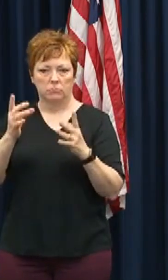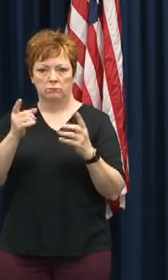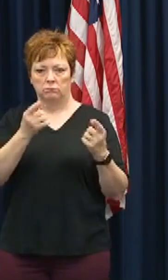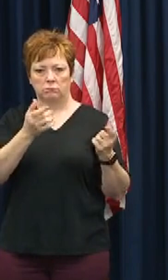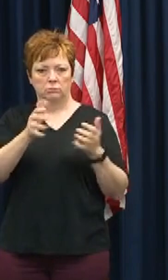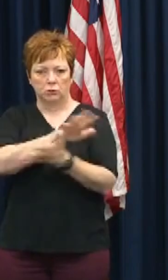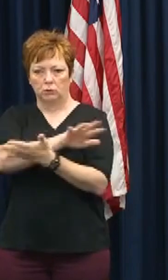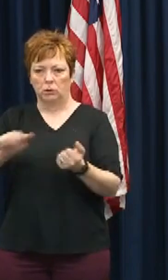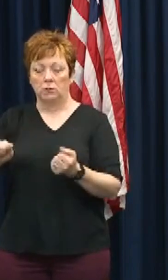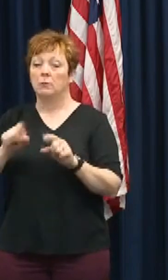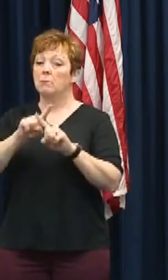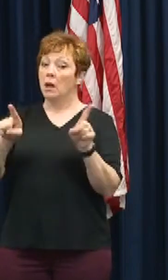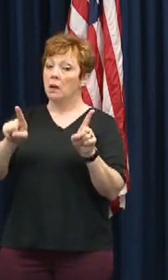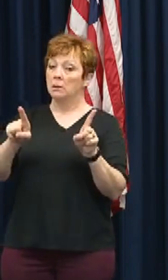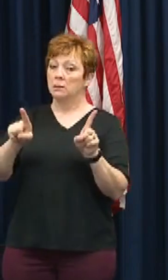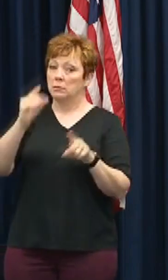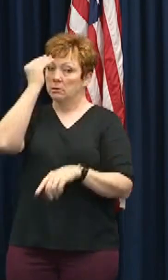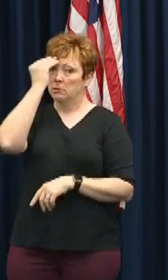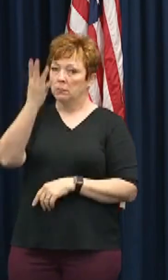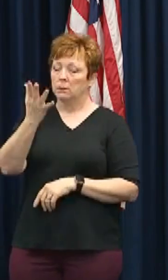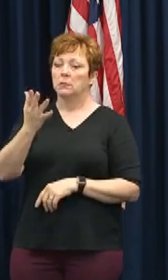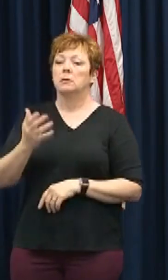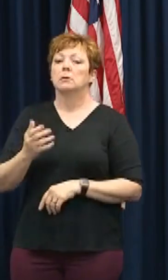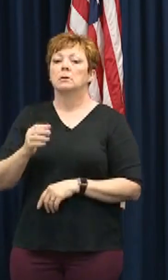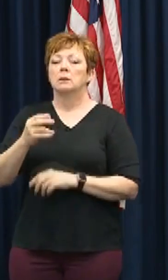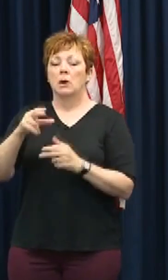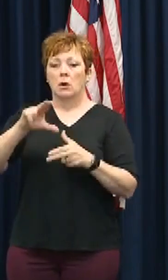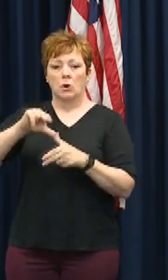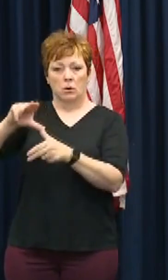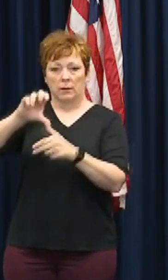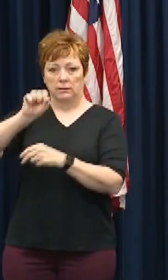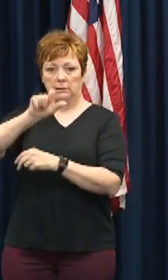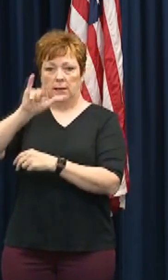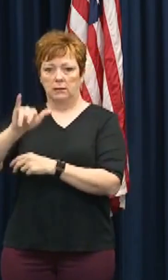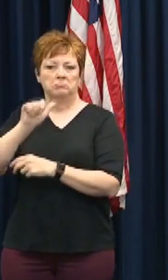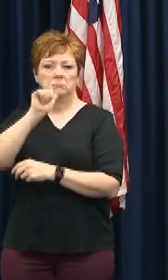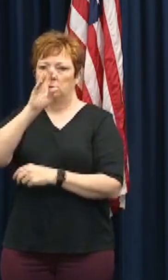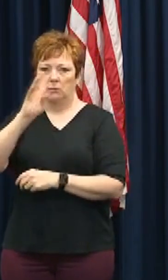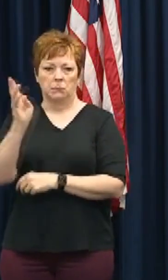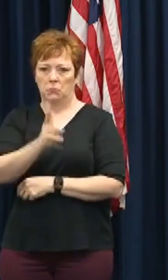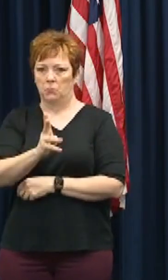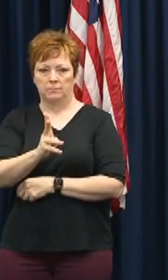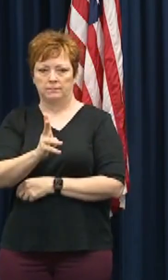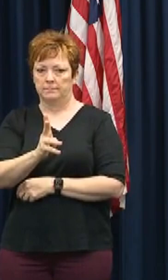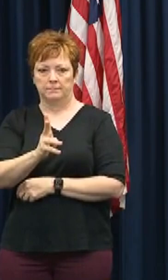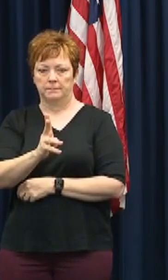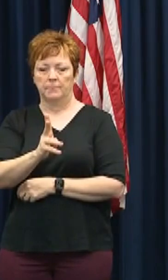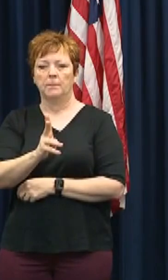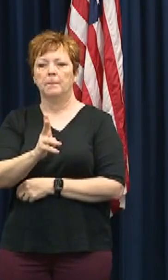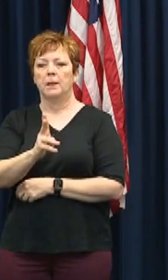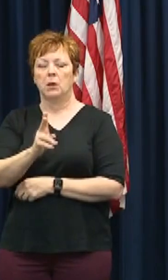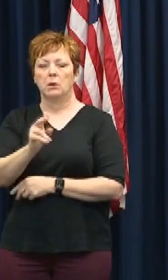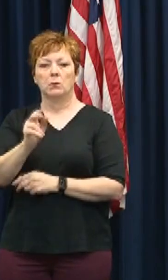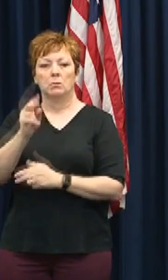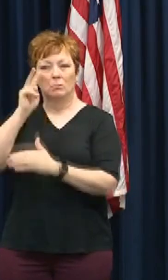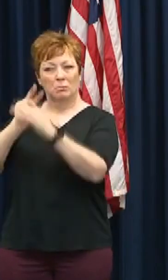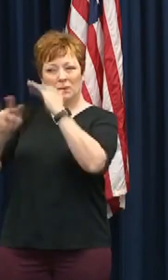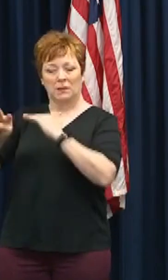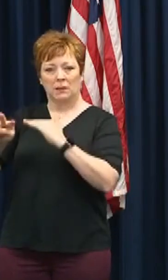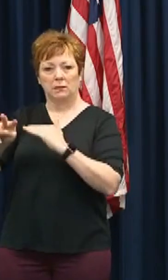Hurricane Sally is not to be taken for granted. We are looking at record flooding,